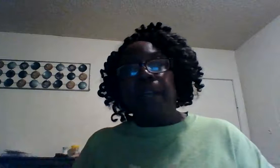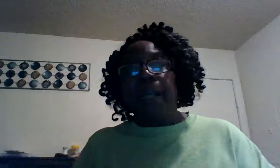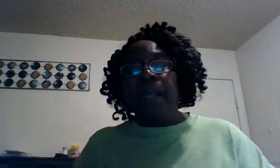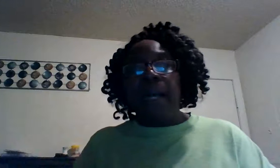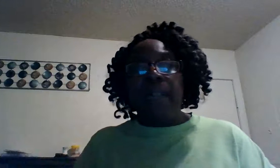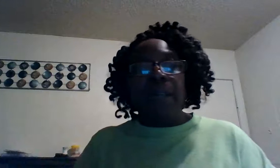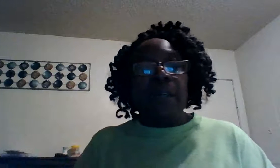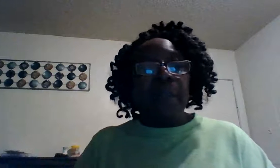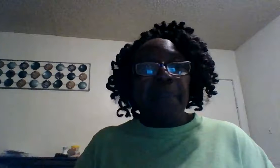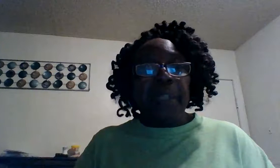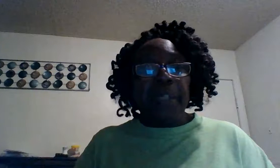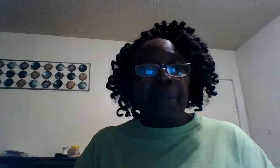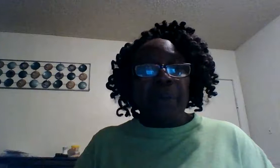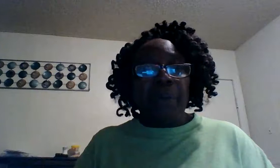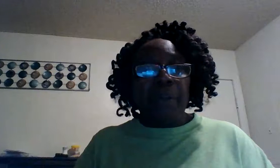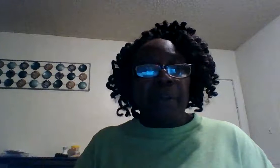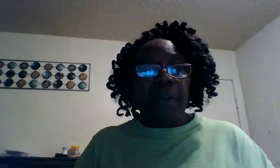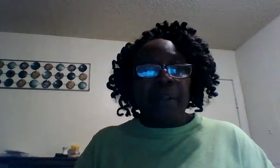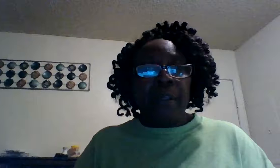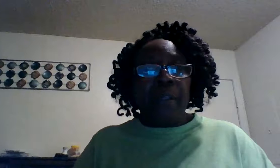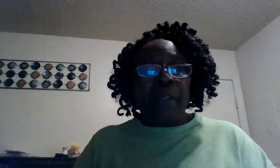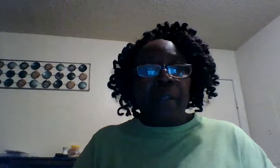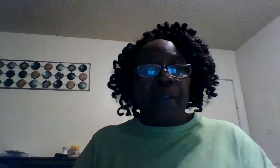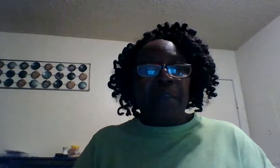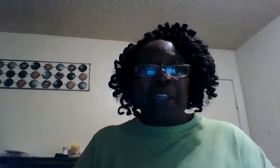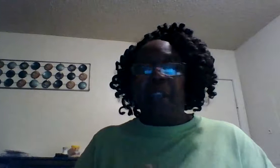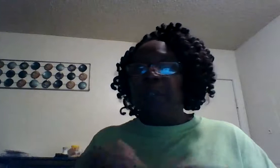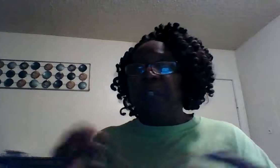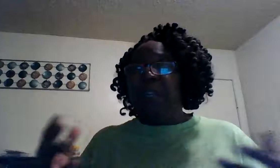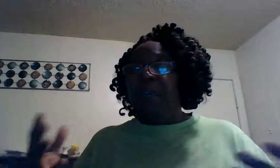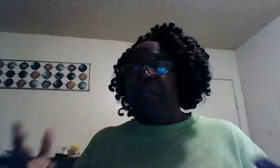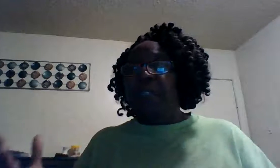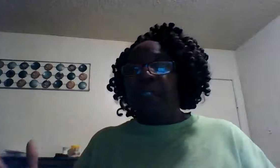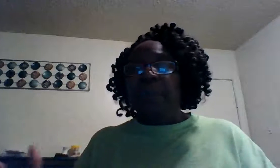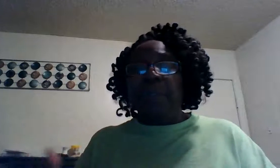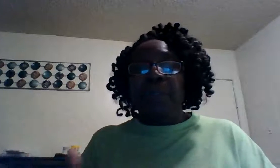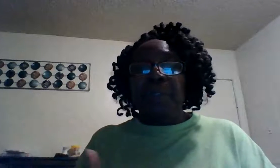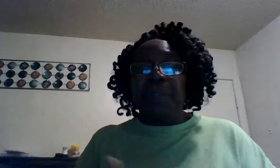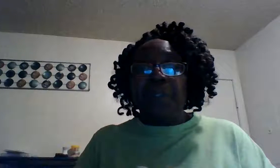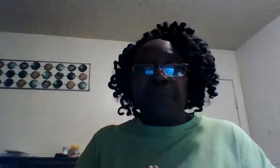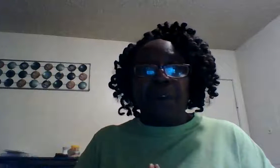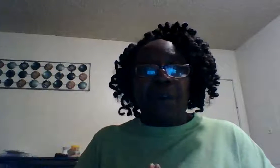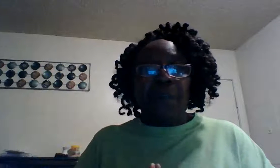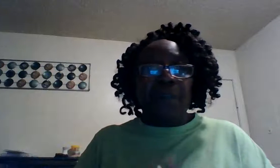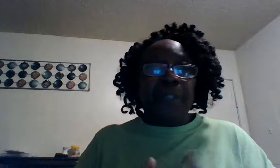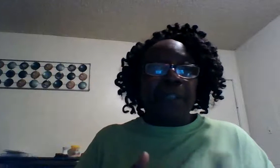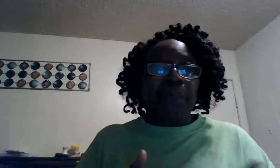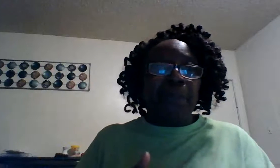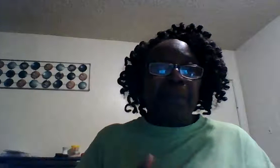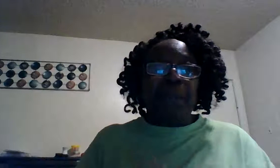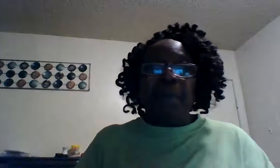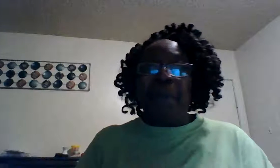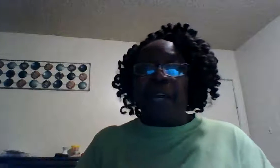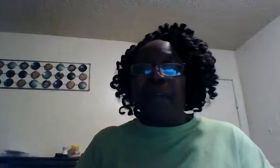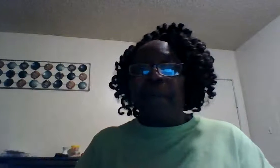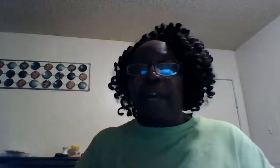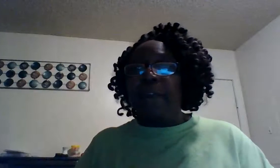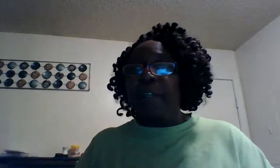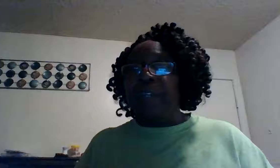like god don't love me anymore because we we see people do us wrong we see people everybody around you